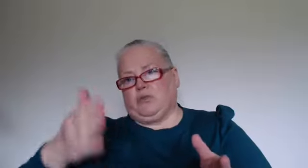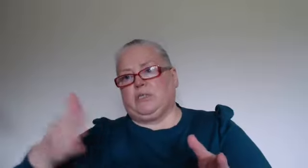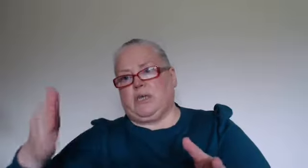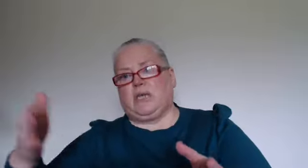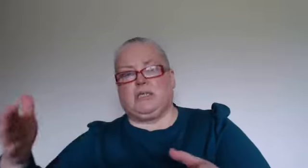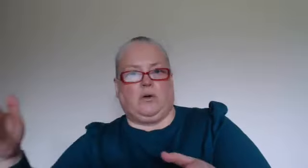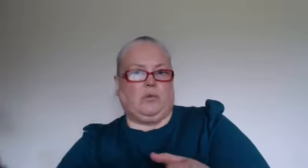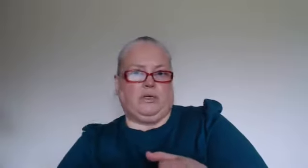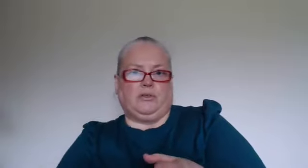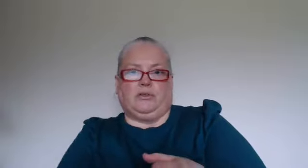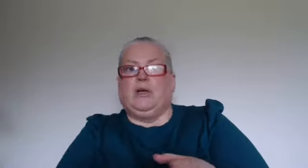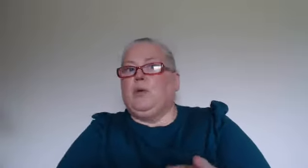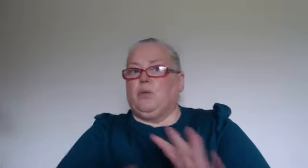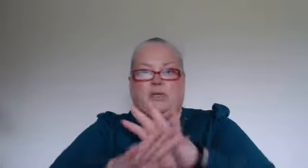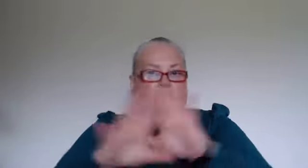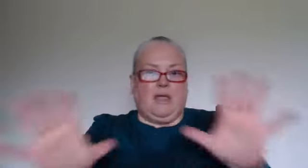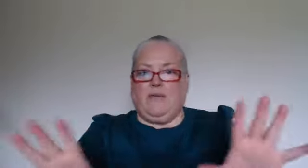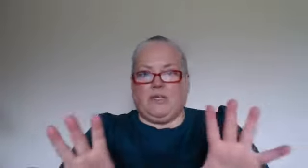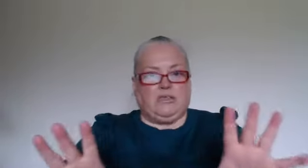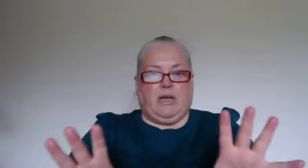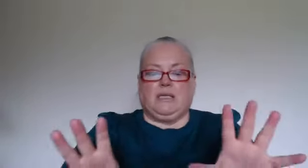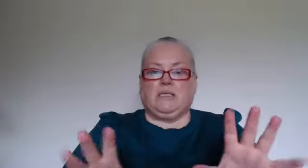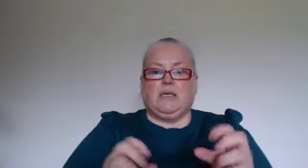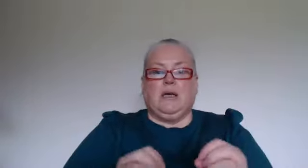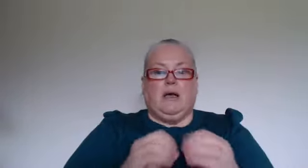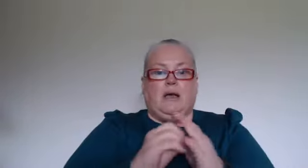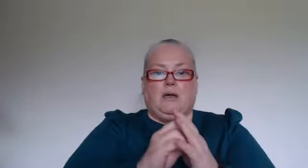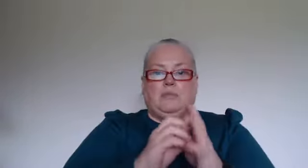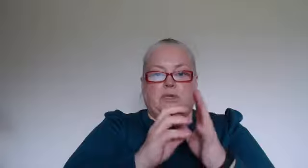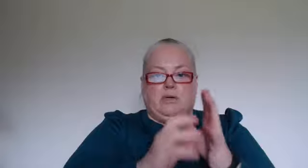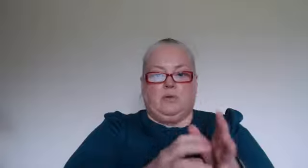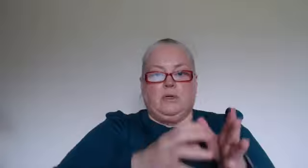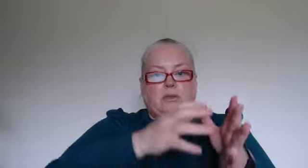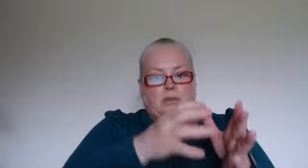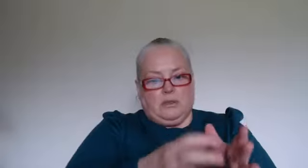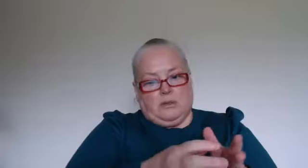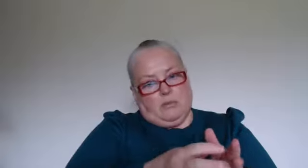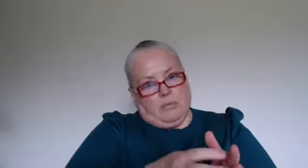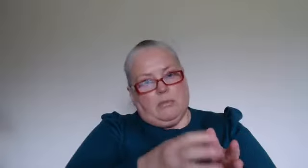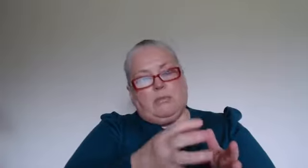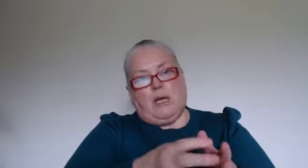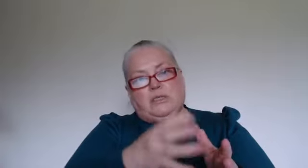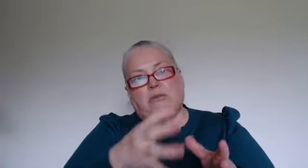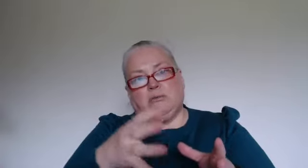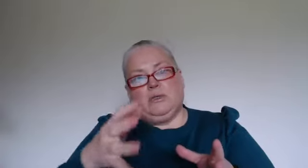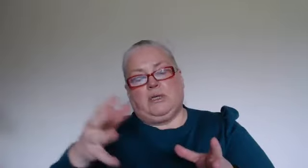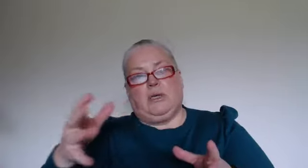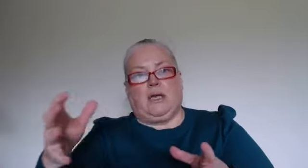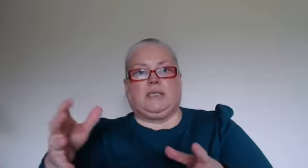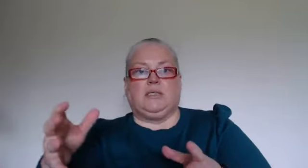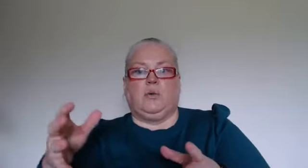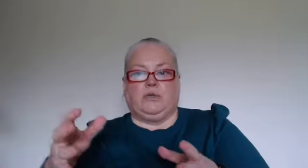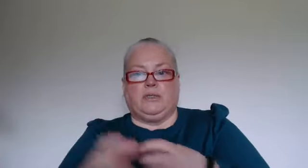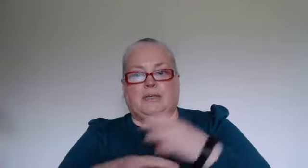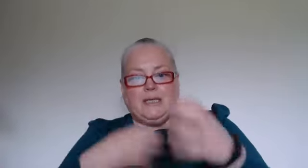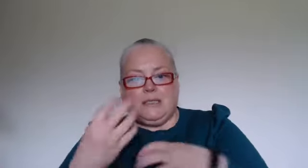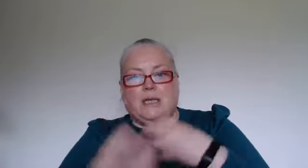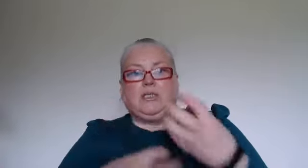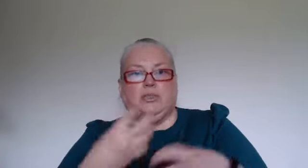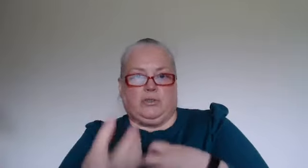trying to get to know one another but it's never too late. You know as you get to know one another. These things should